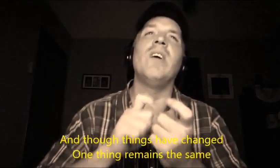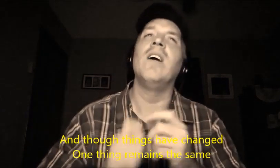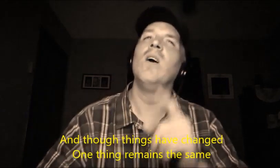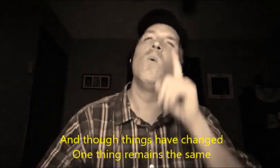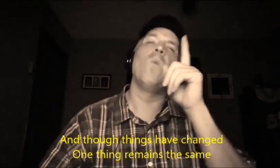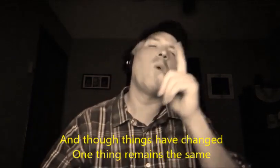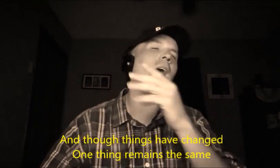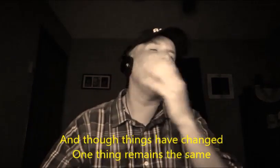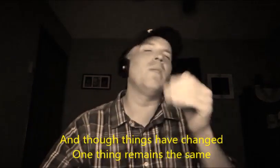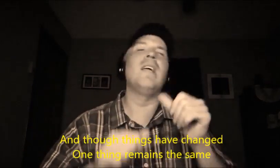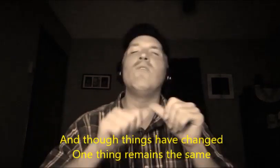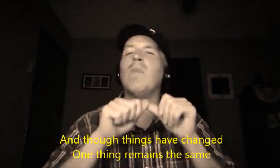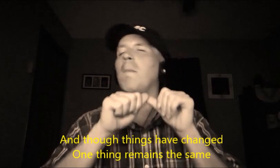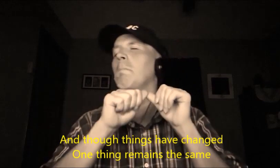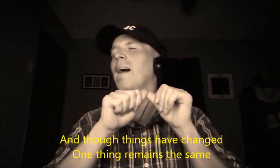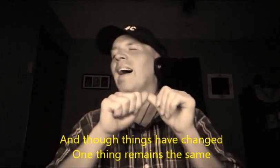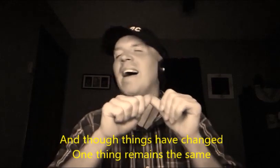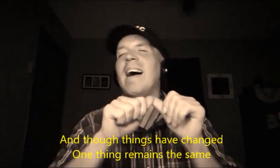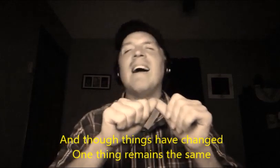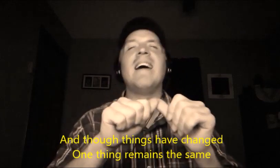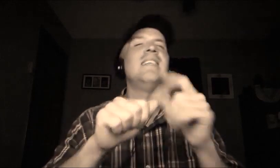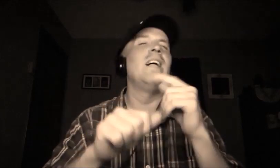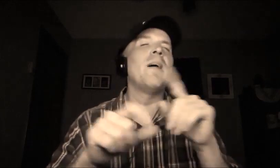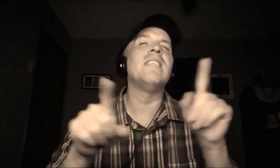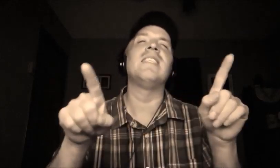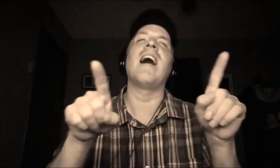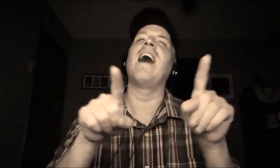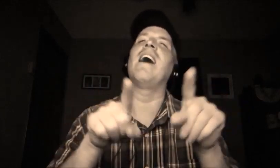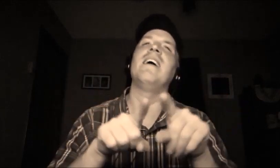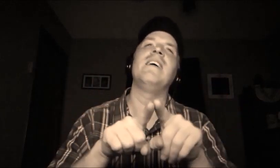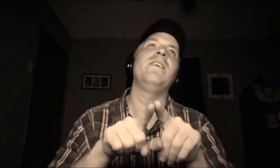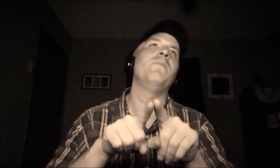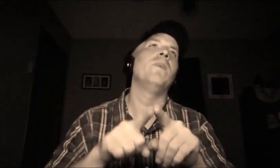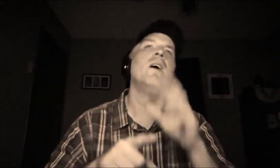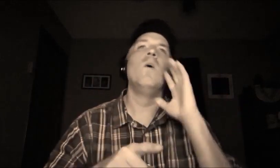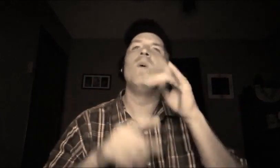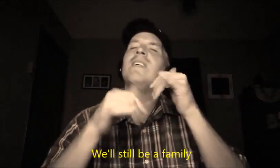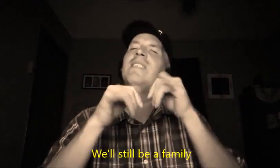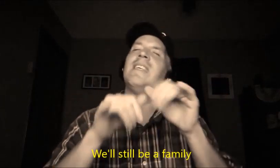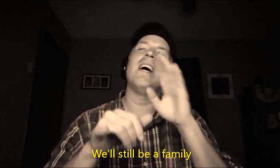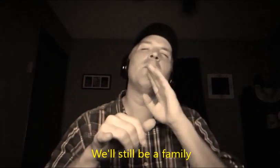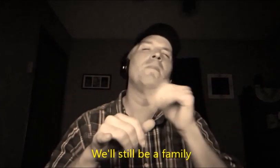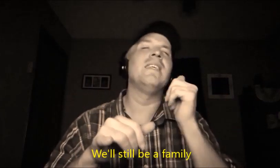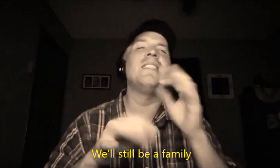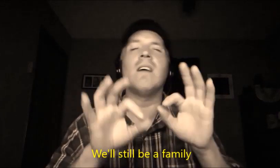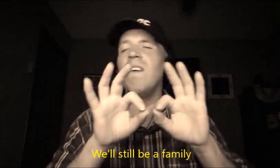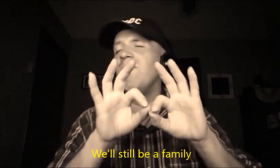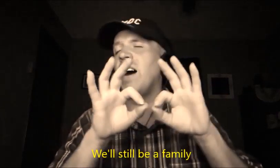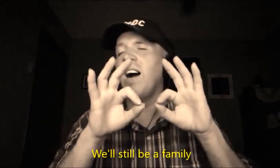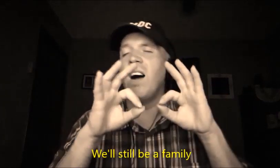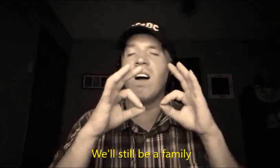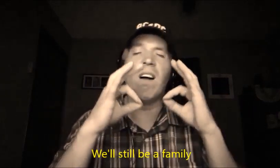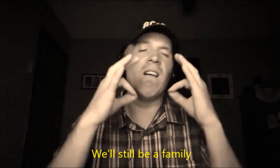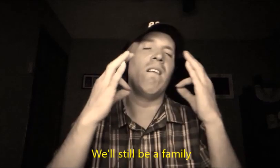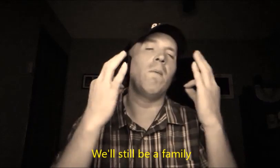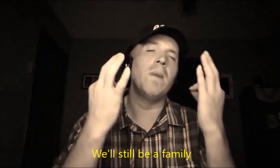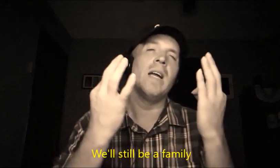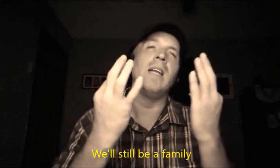One thing remains the same We'll still be a family